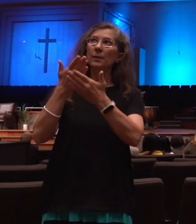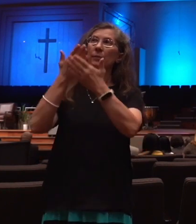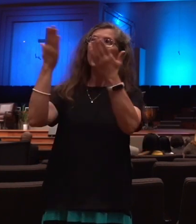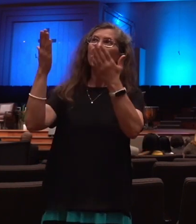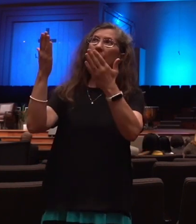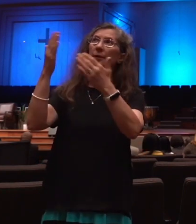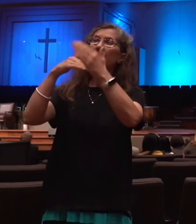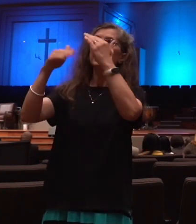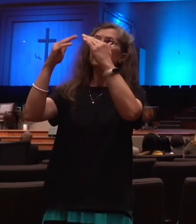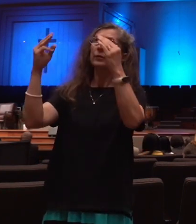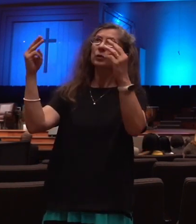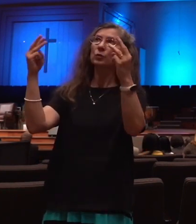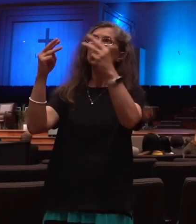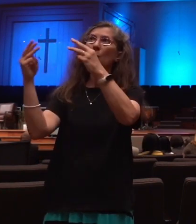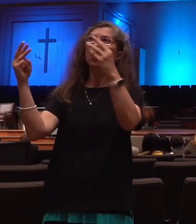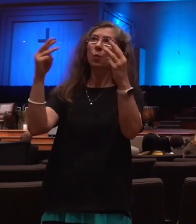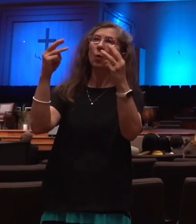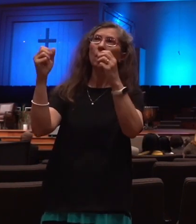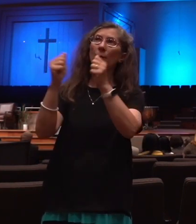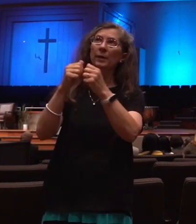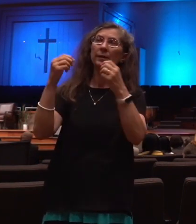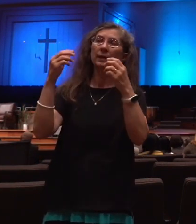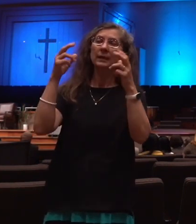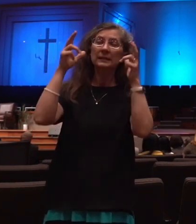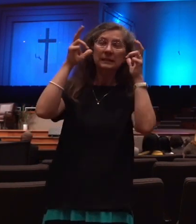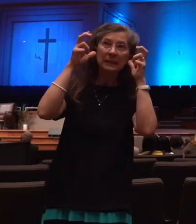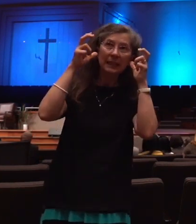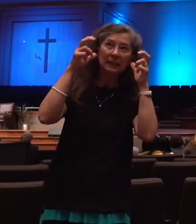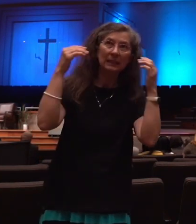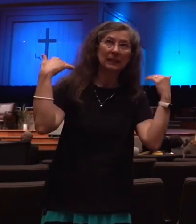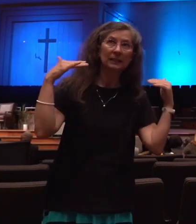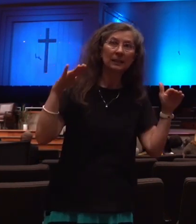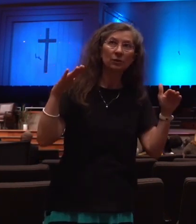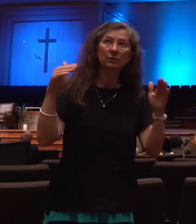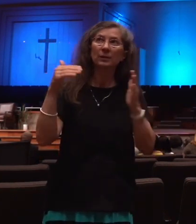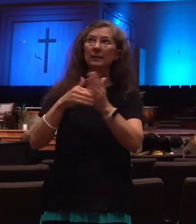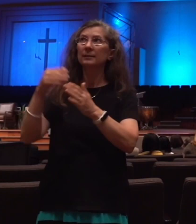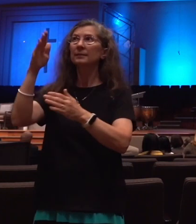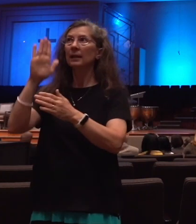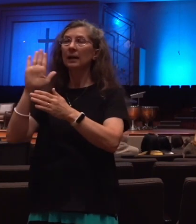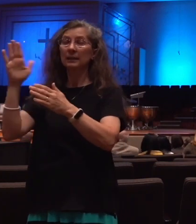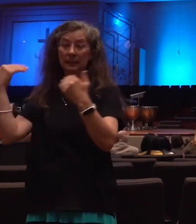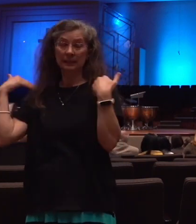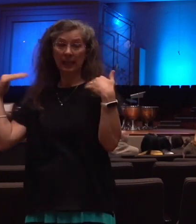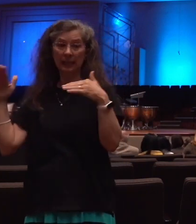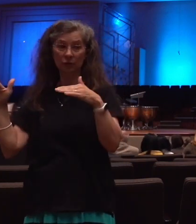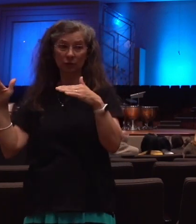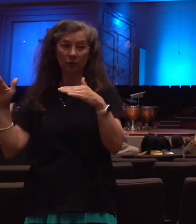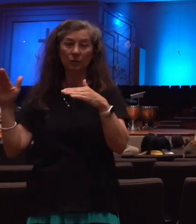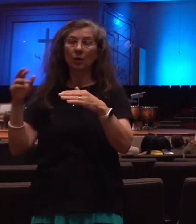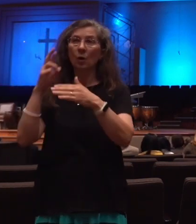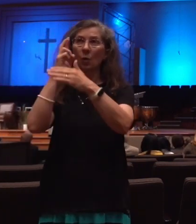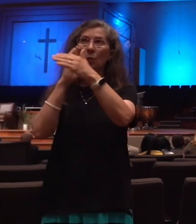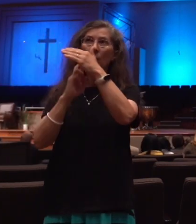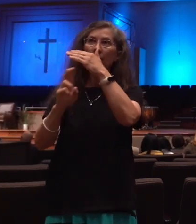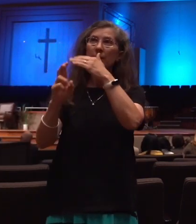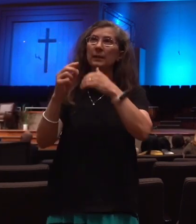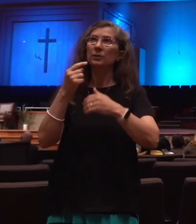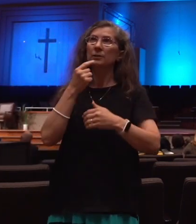angels versus Michael and God's angels. Revelation chapter 12, verse 9, says, the great dragon was cast